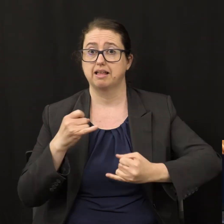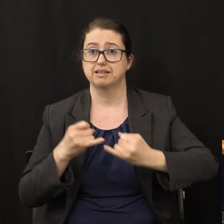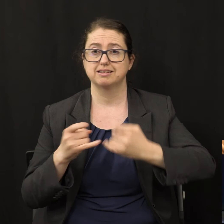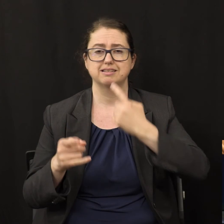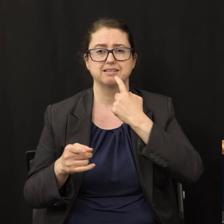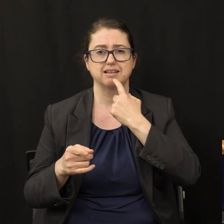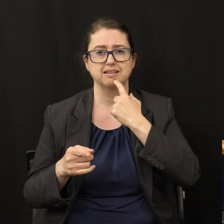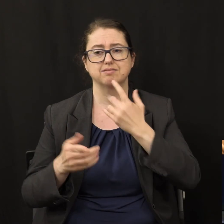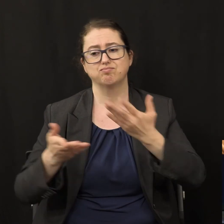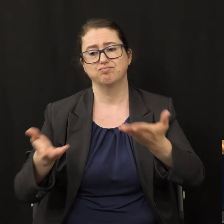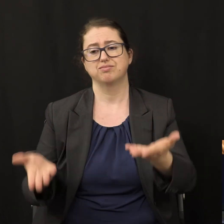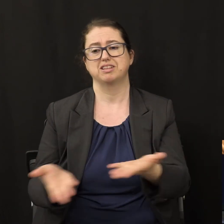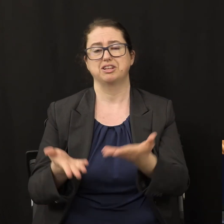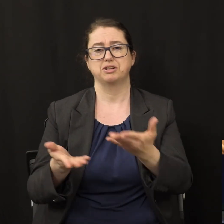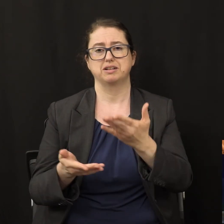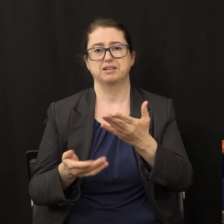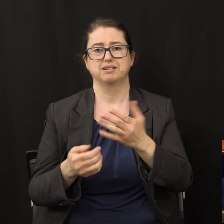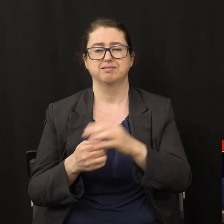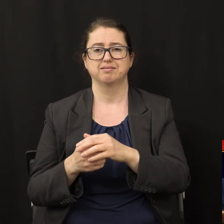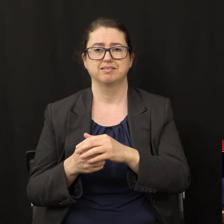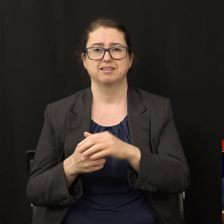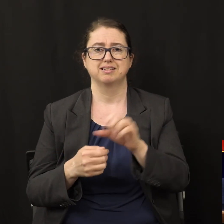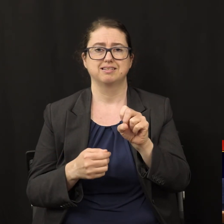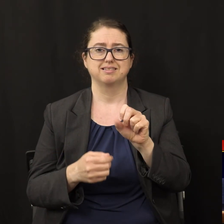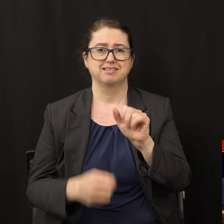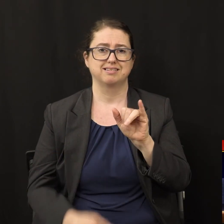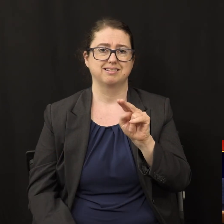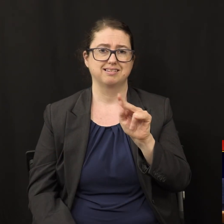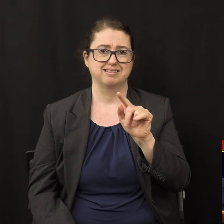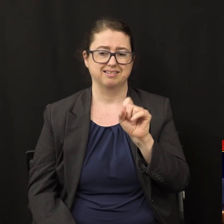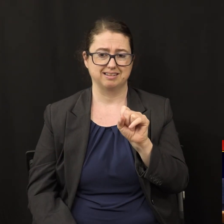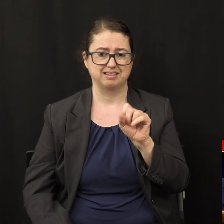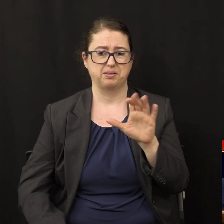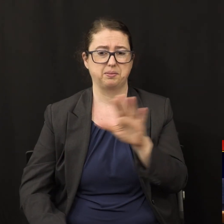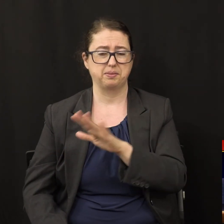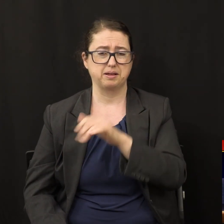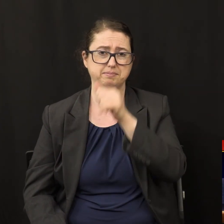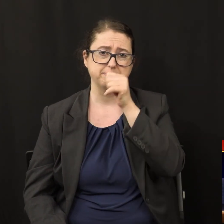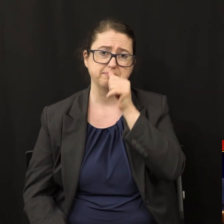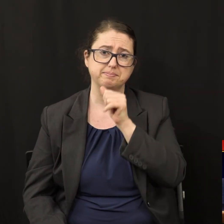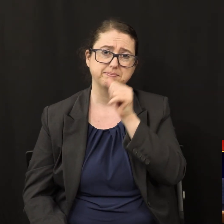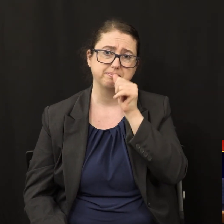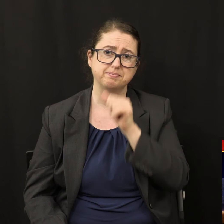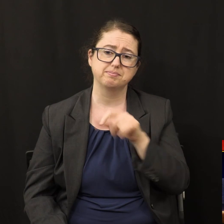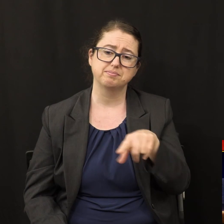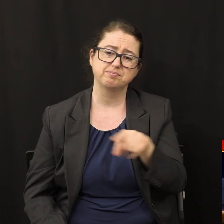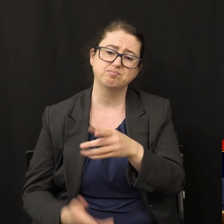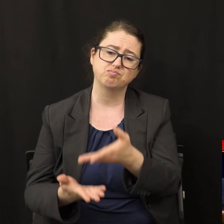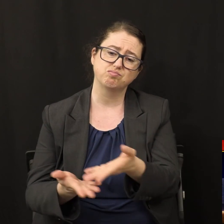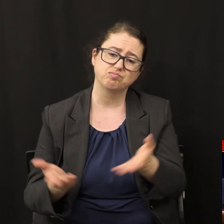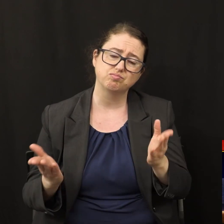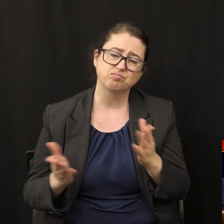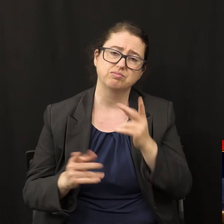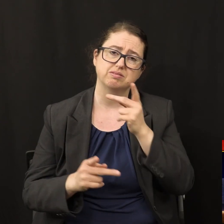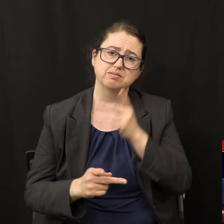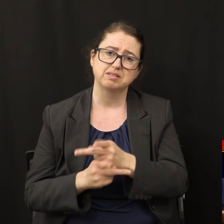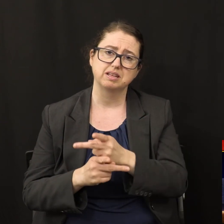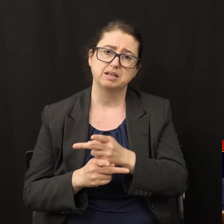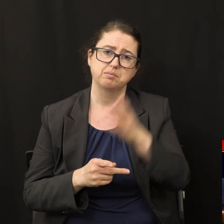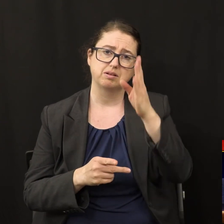patience of the saints here are those who keep the commandments of God and